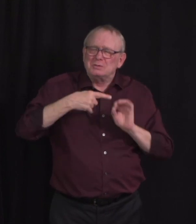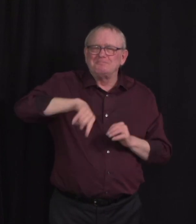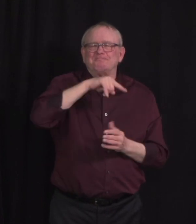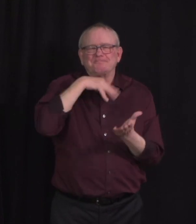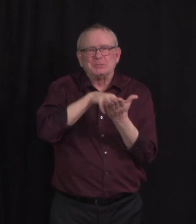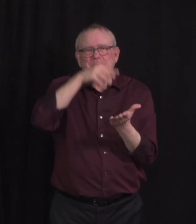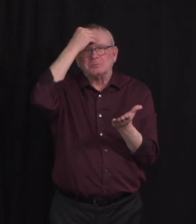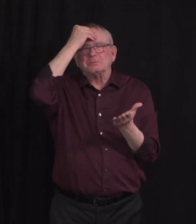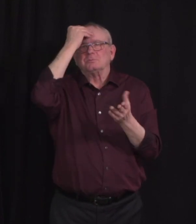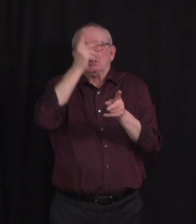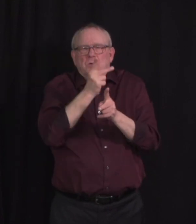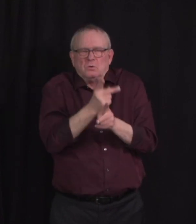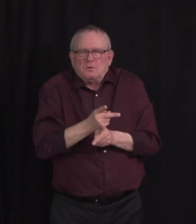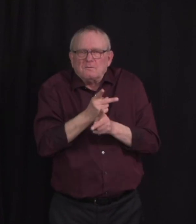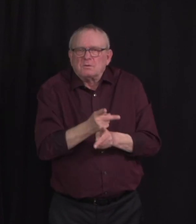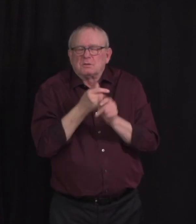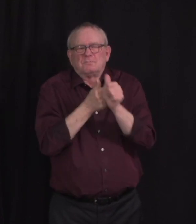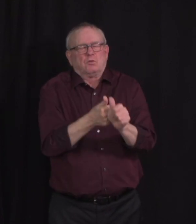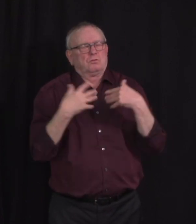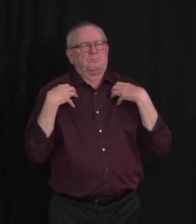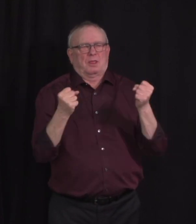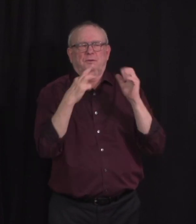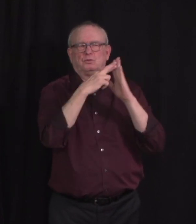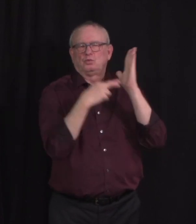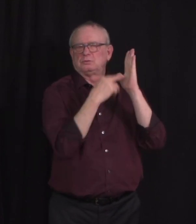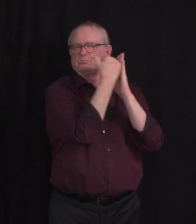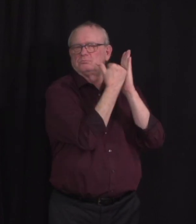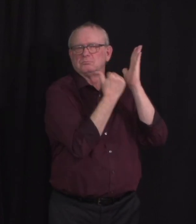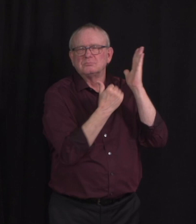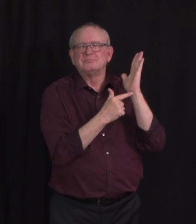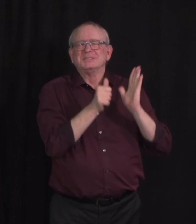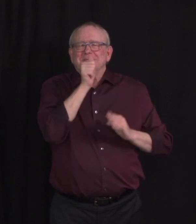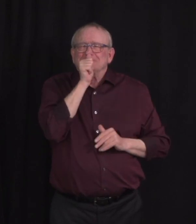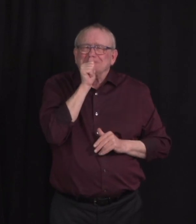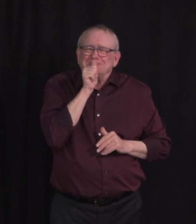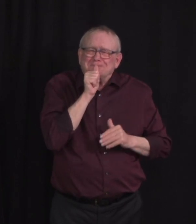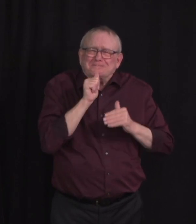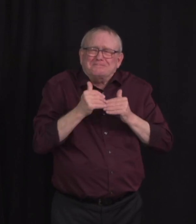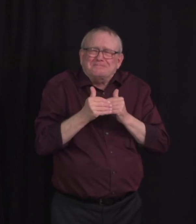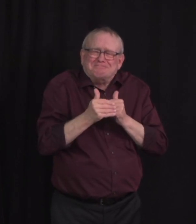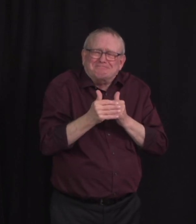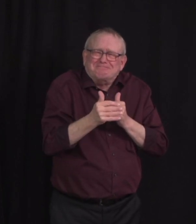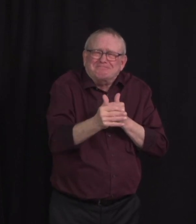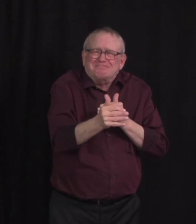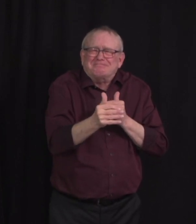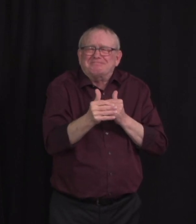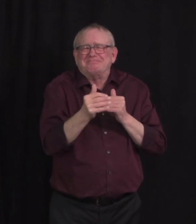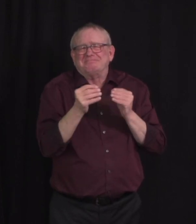spirit of the measures in place for just a while longer. We are so close to getting through this.